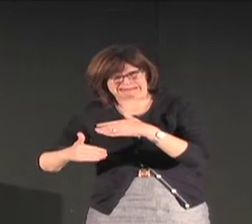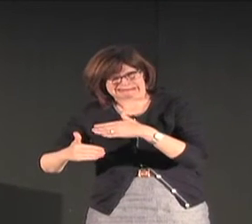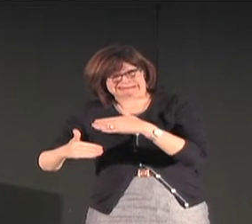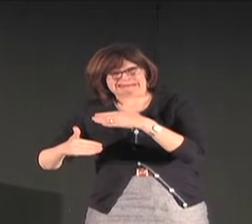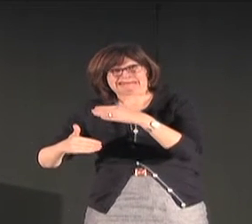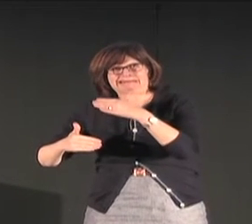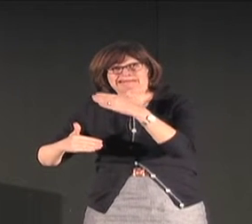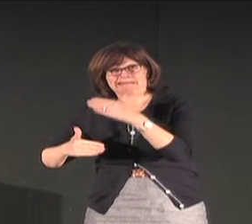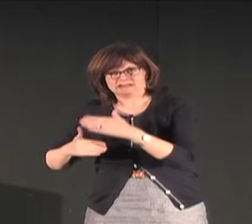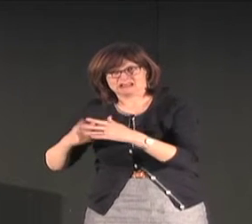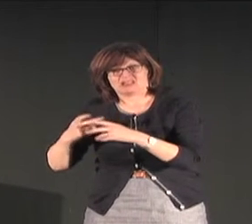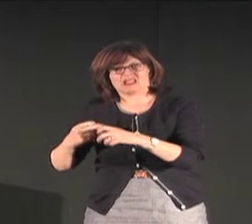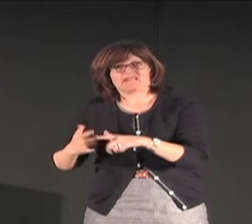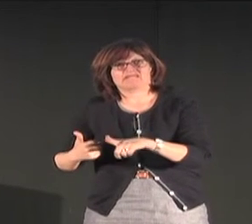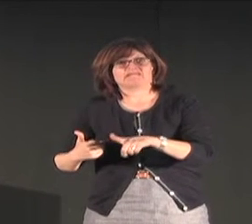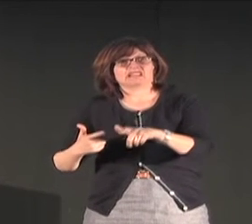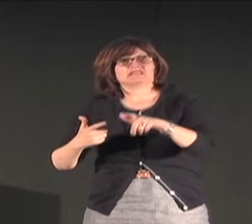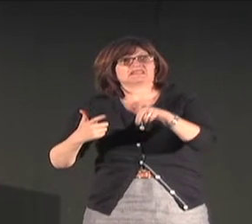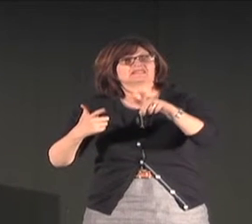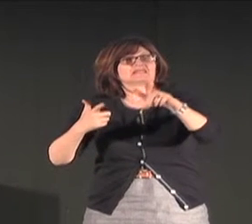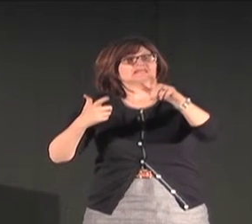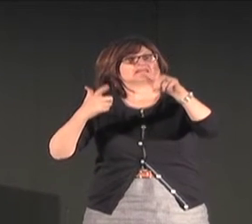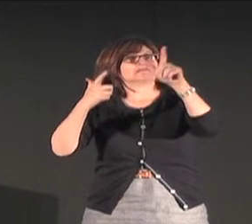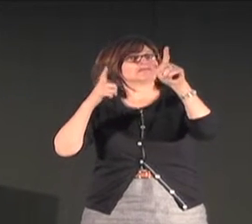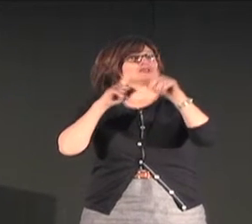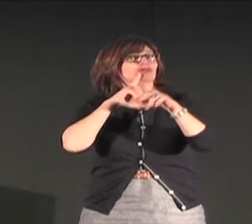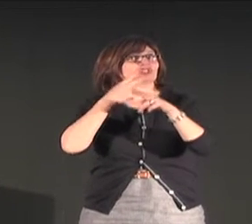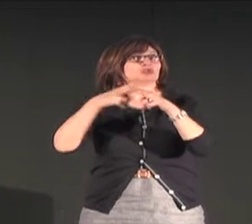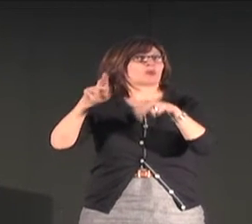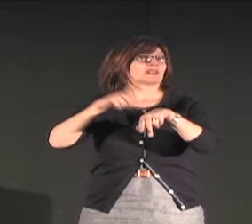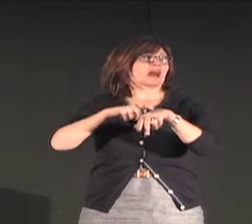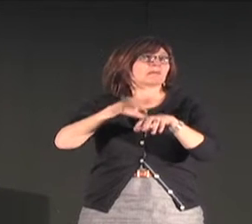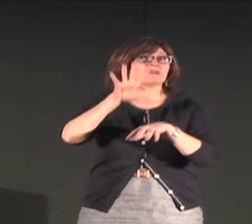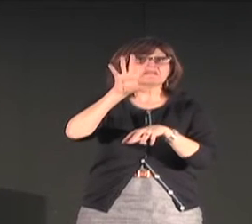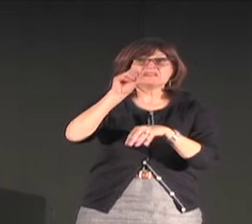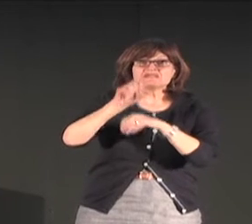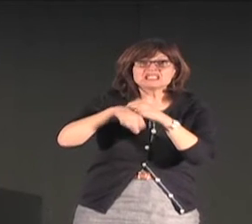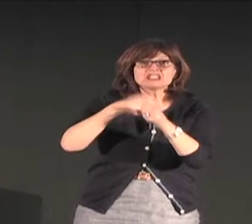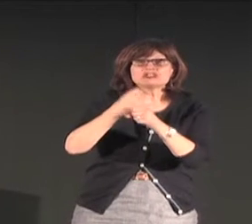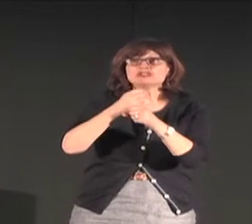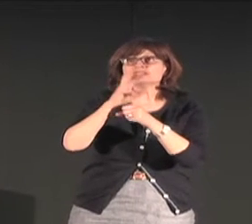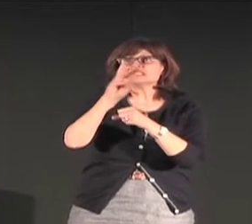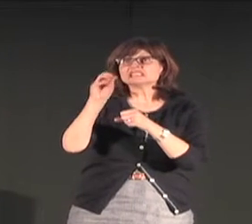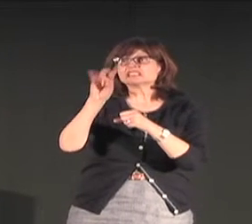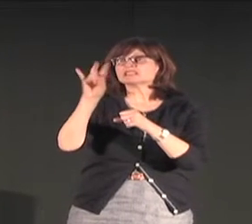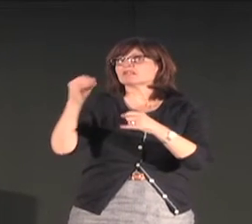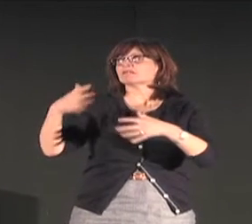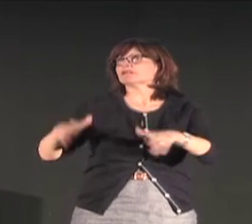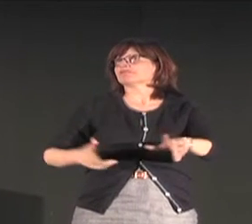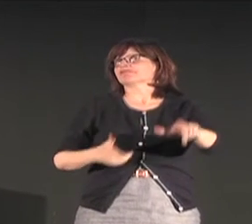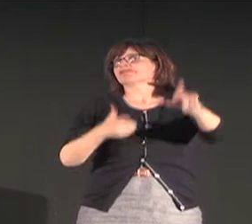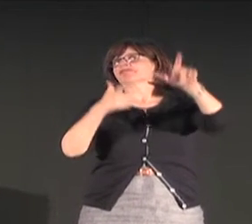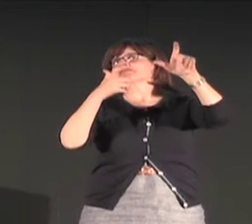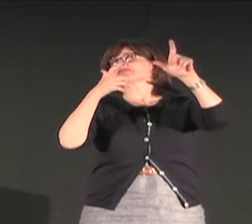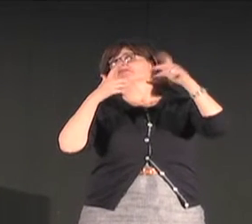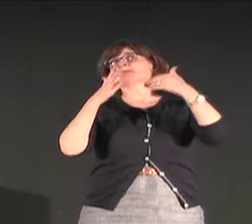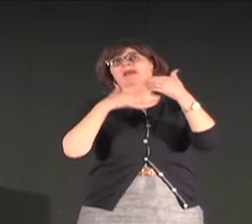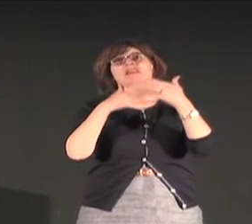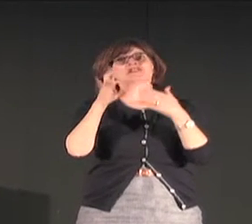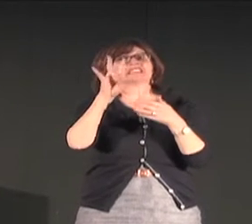and we see that these kinds of changes can happen in as little